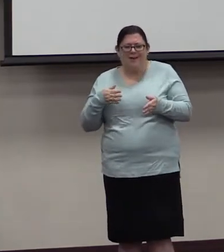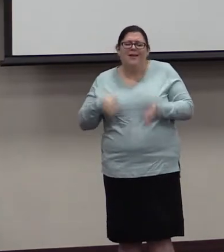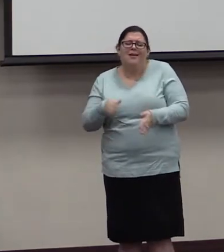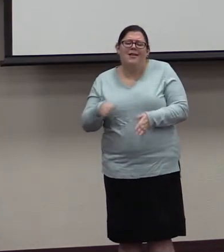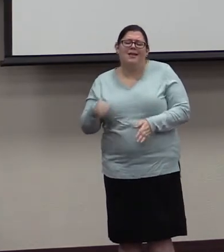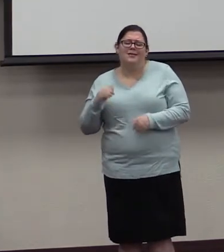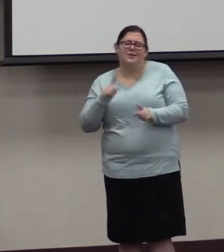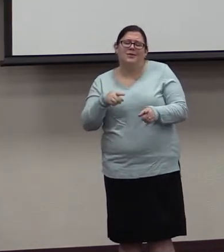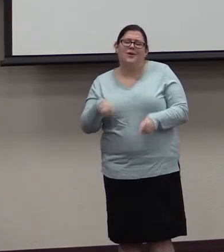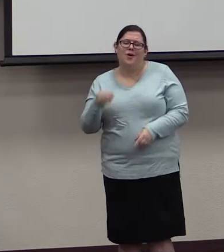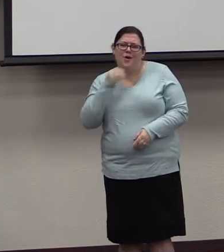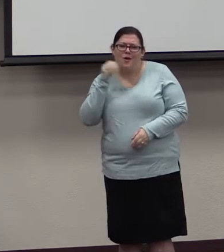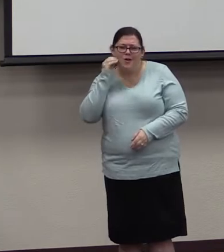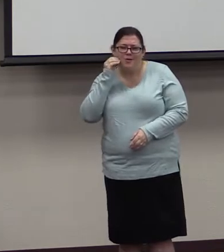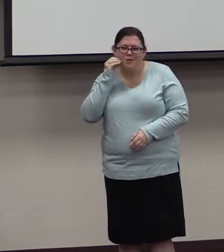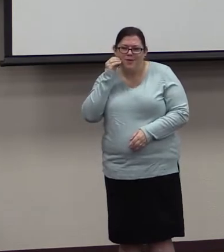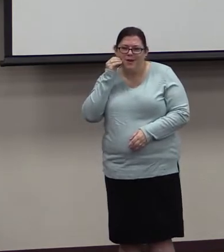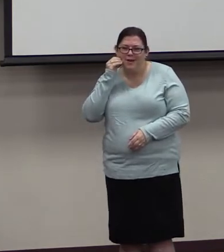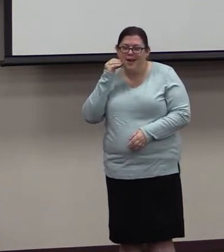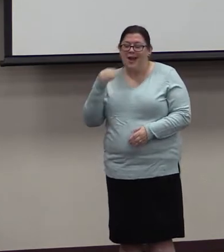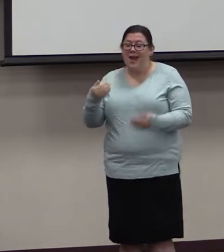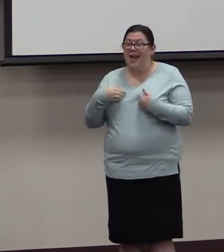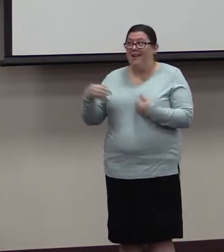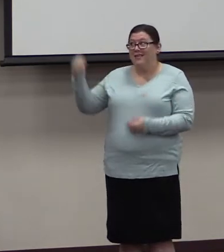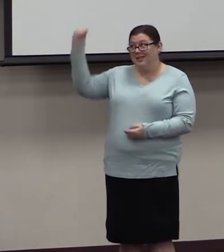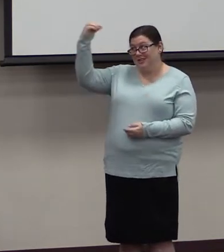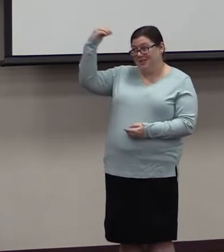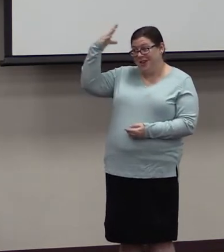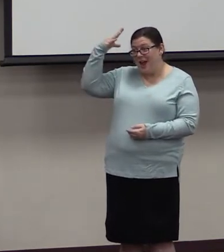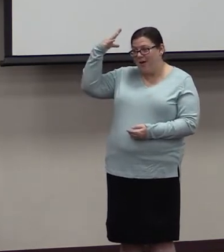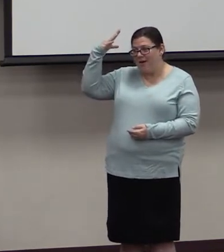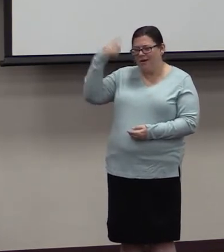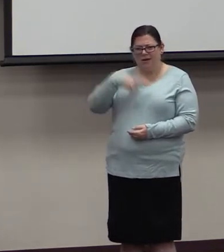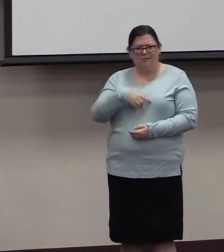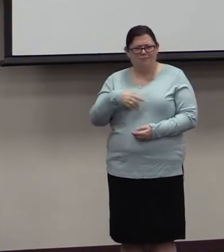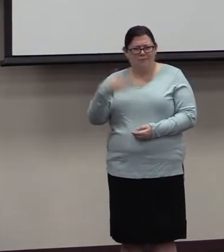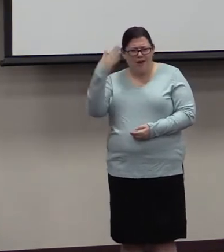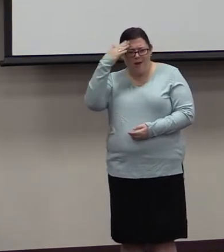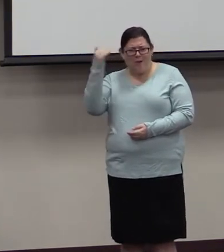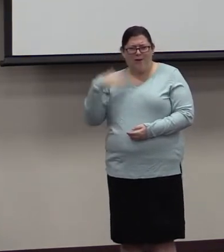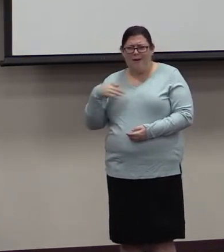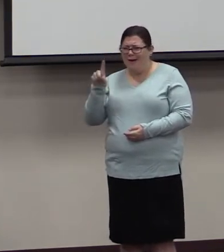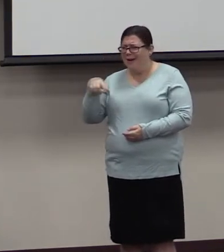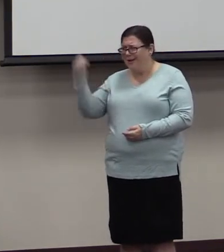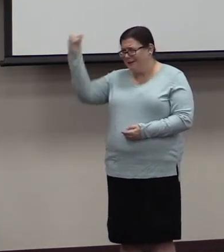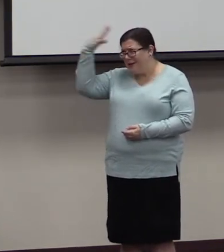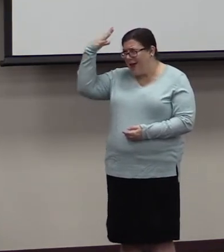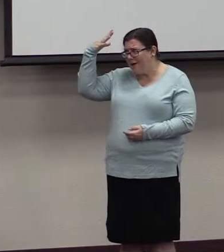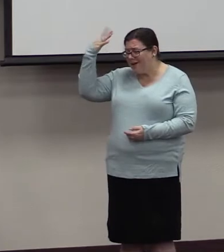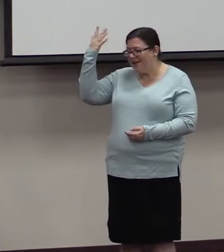I'm like, why do I have to take a shower? Why do I have to take a shower? And you're covered in goose poop. Nope.